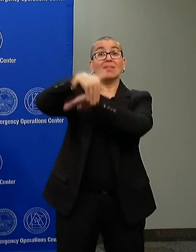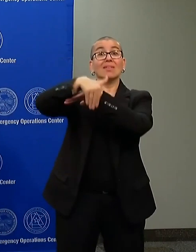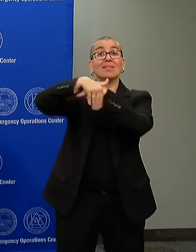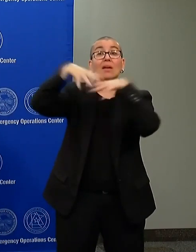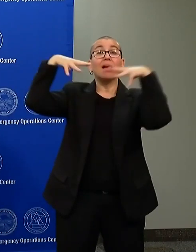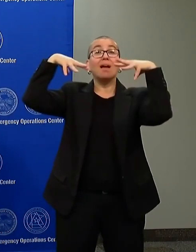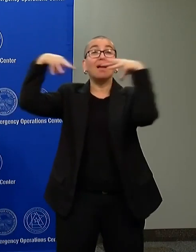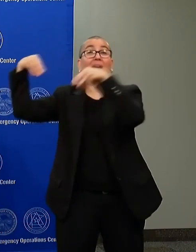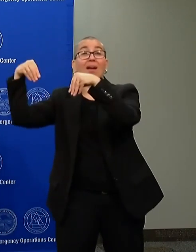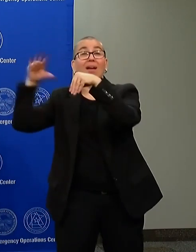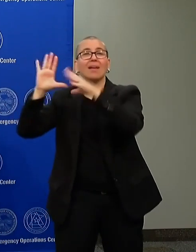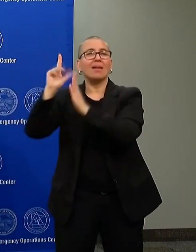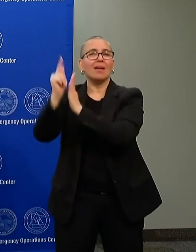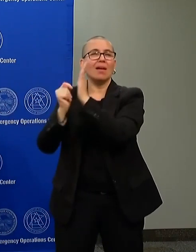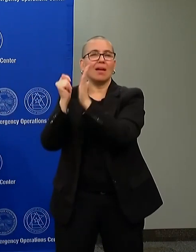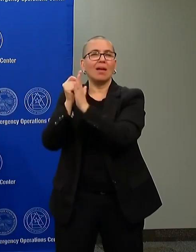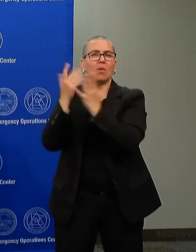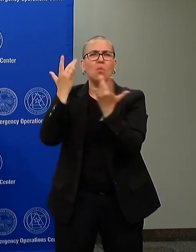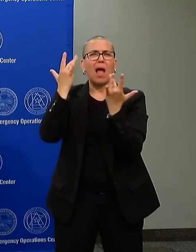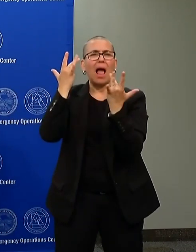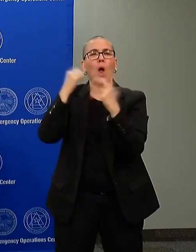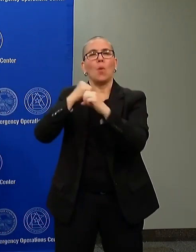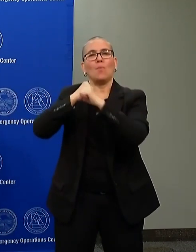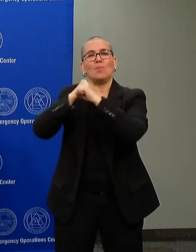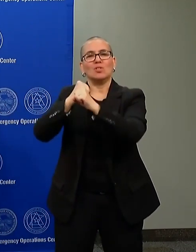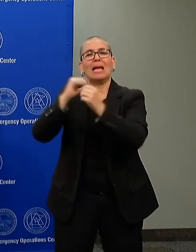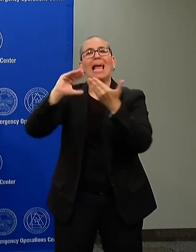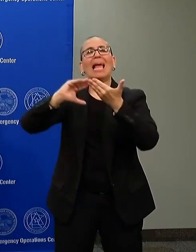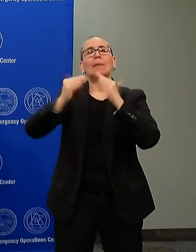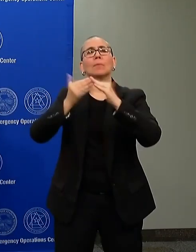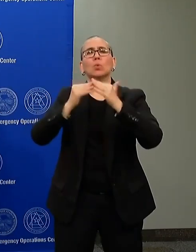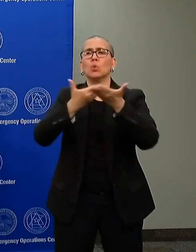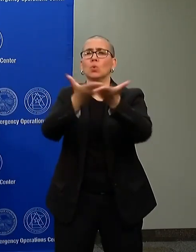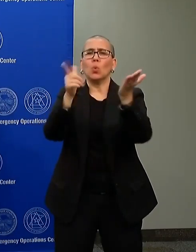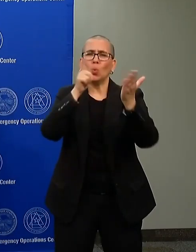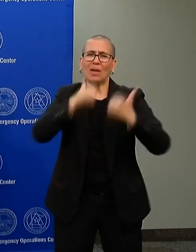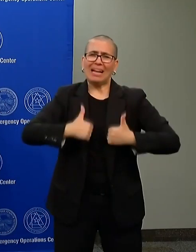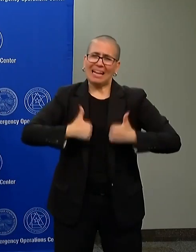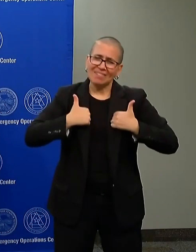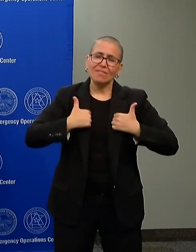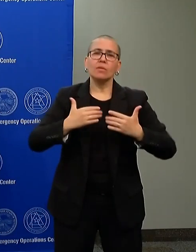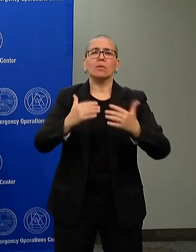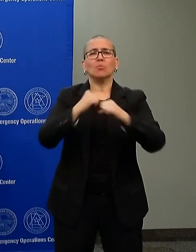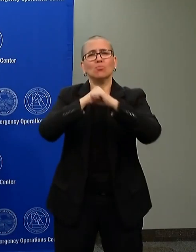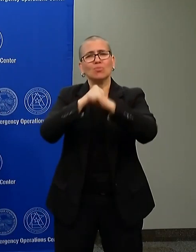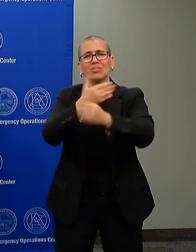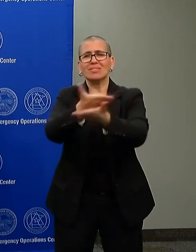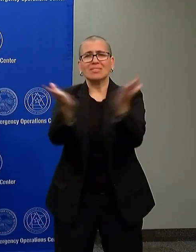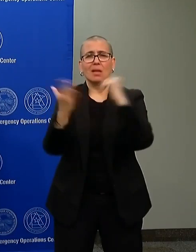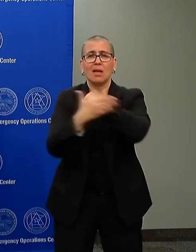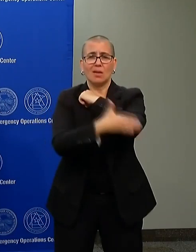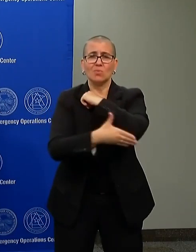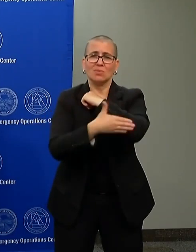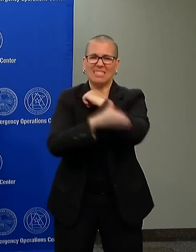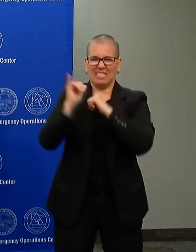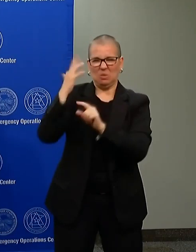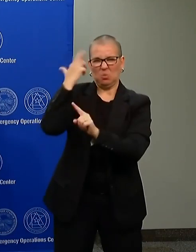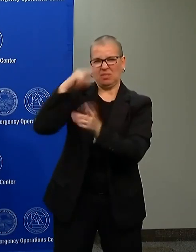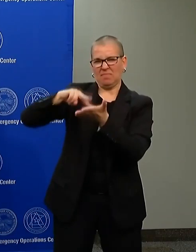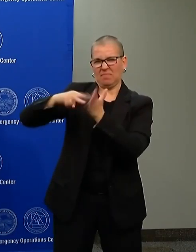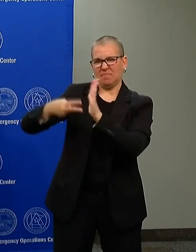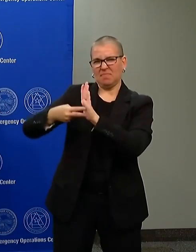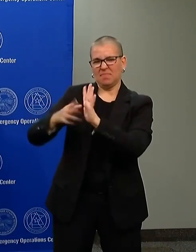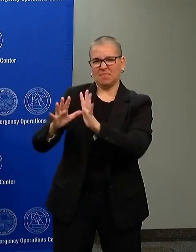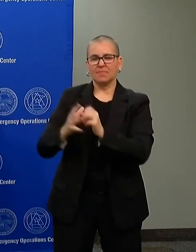And that's exactly the same thing as to what we're seeing right here. Let me be clear about the numbers that that we've seen. You know, early